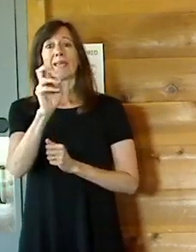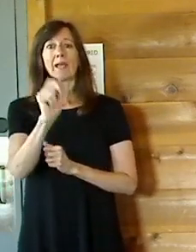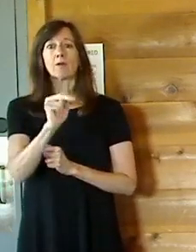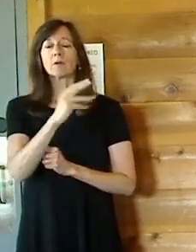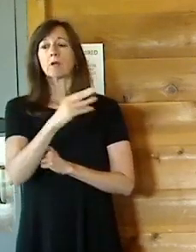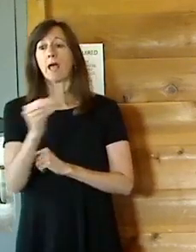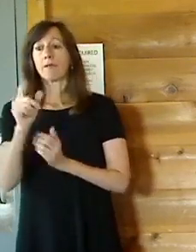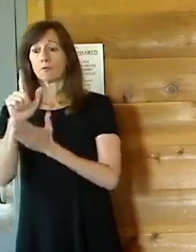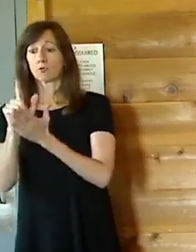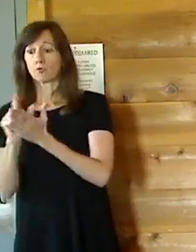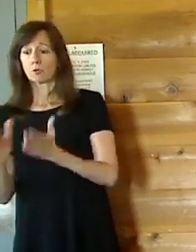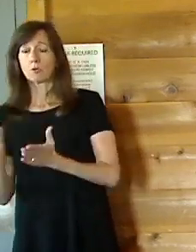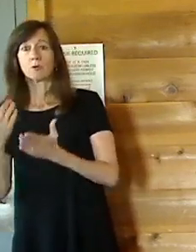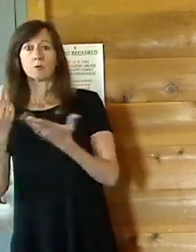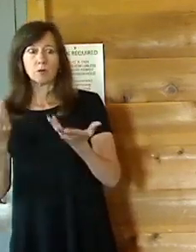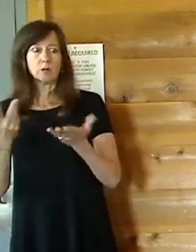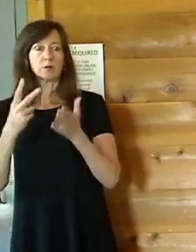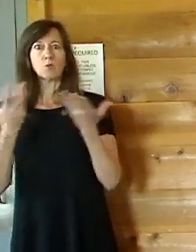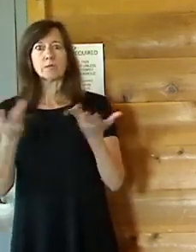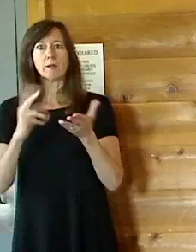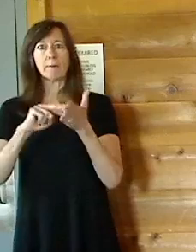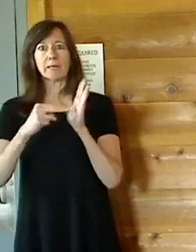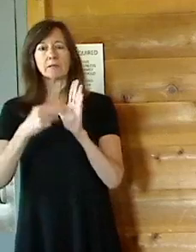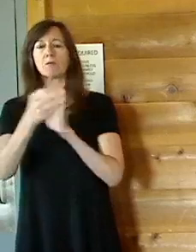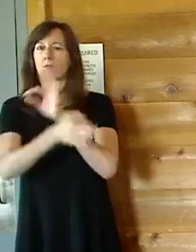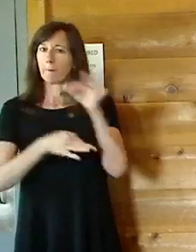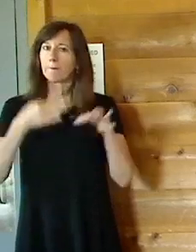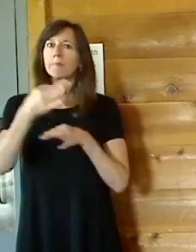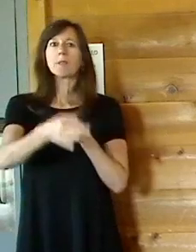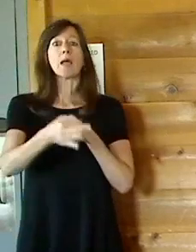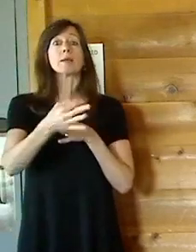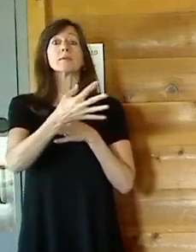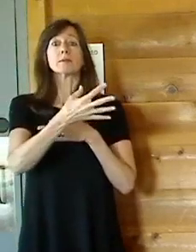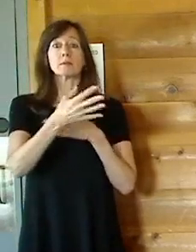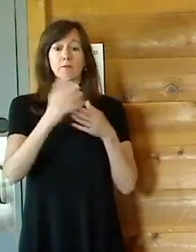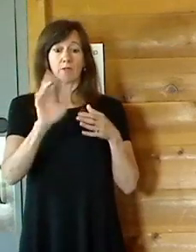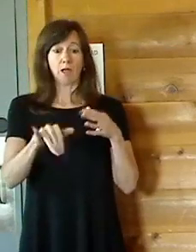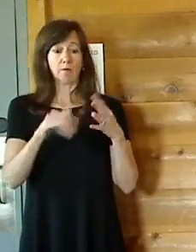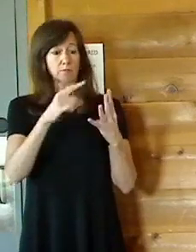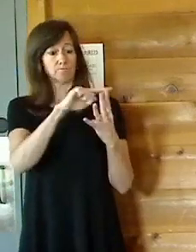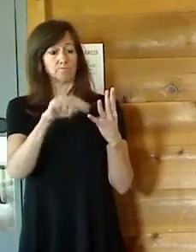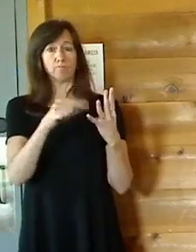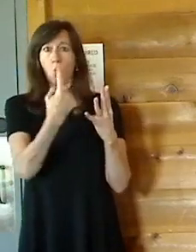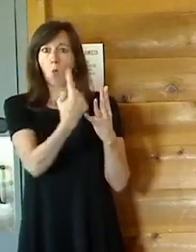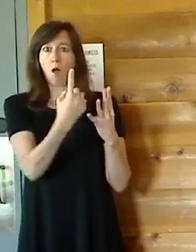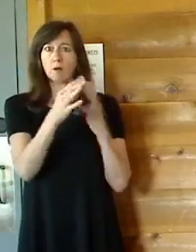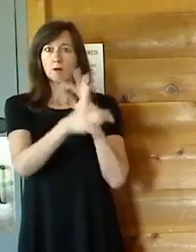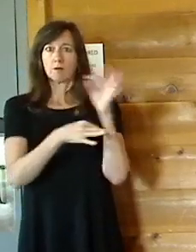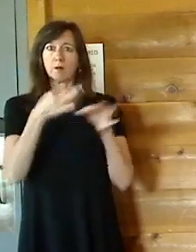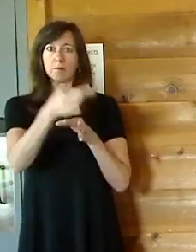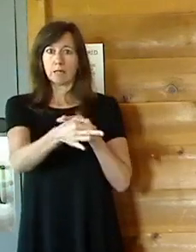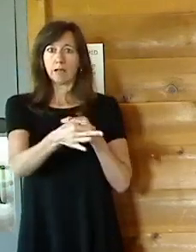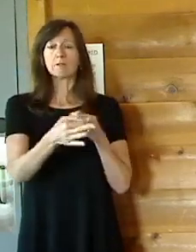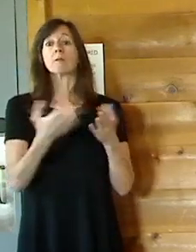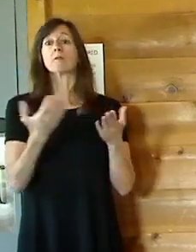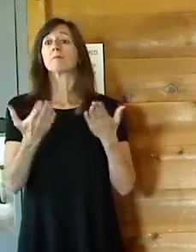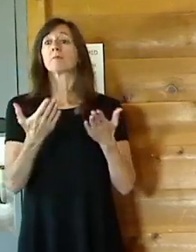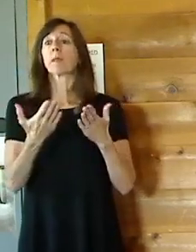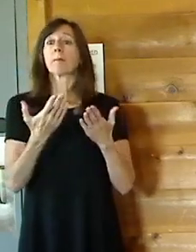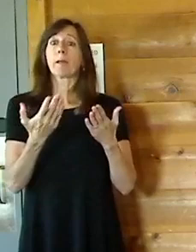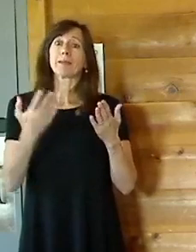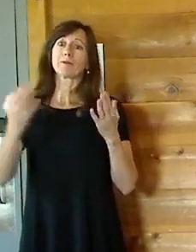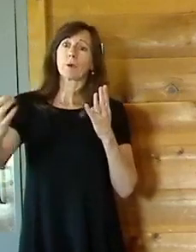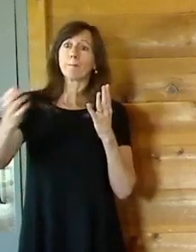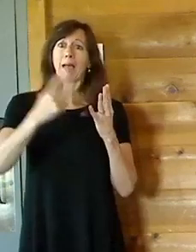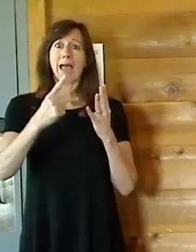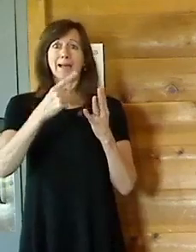replace and reconvene the commission, which will happen. They'll be replaced. It could be some of the original members. It could be new members. Again,